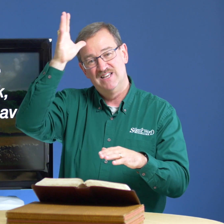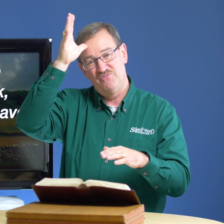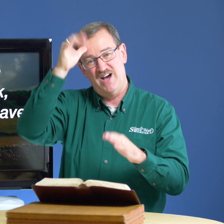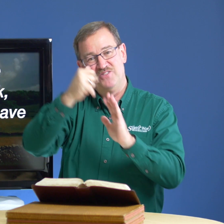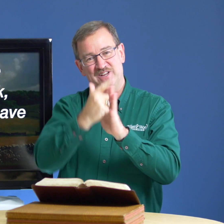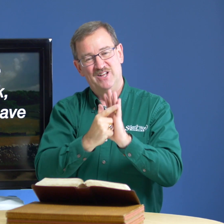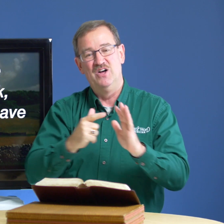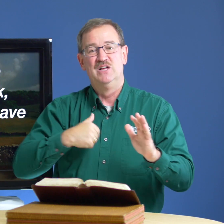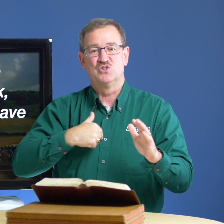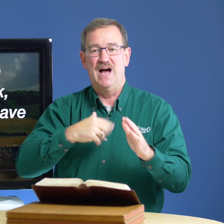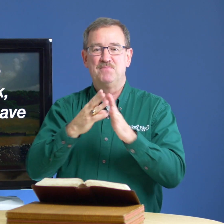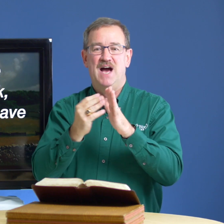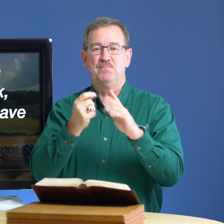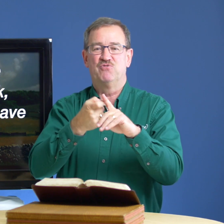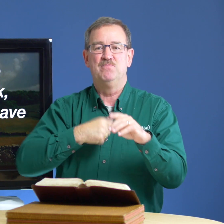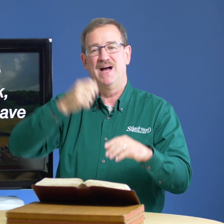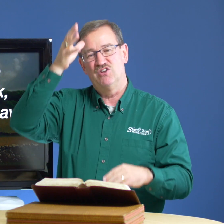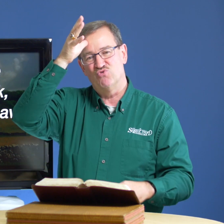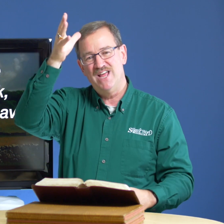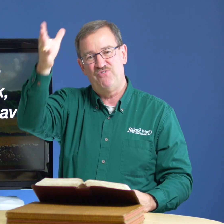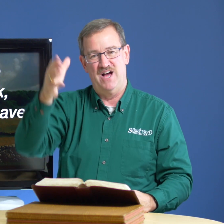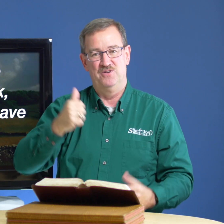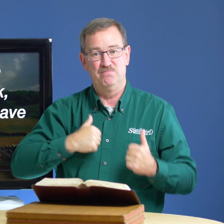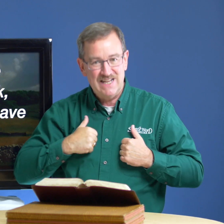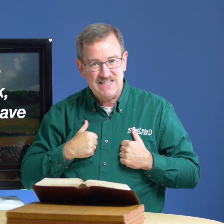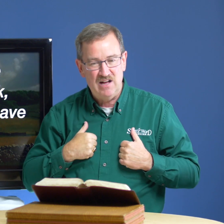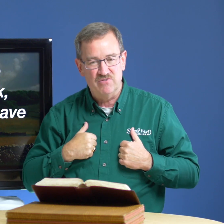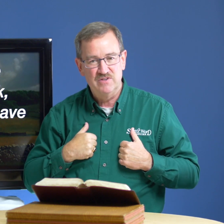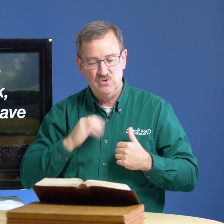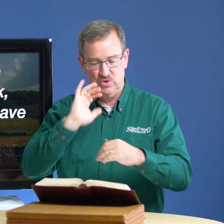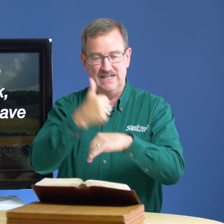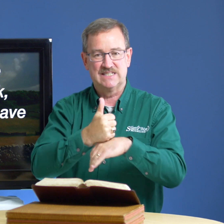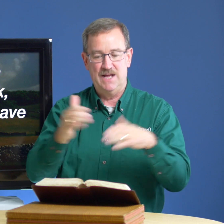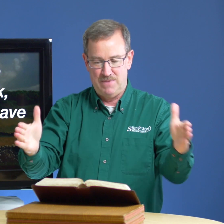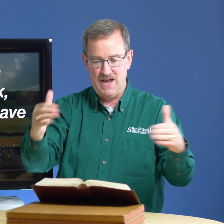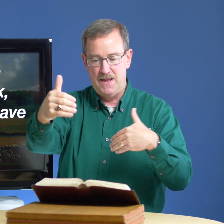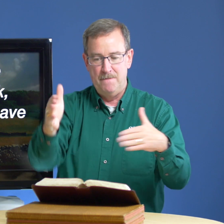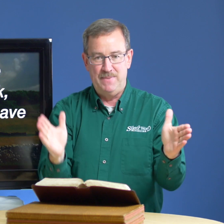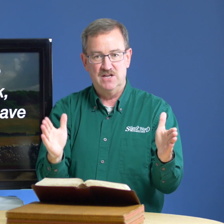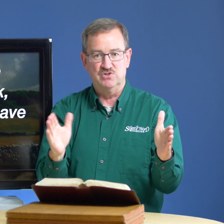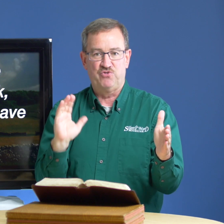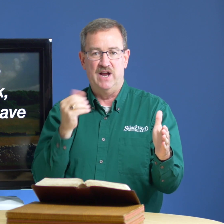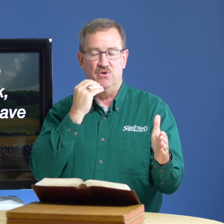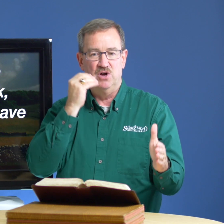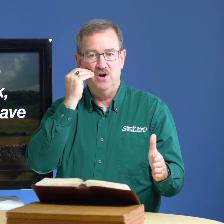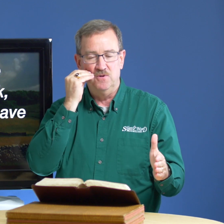father-in-law so i'm copying from my grandfather myself when i set up my boundaries for our home